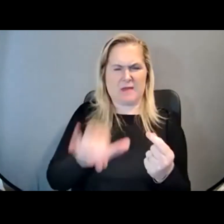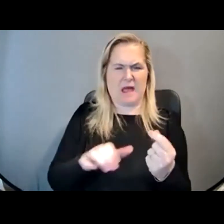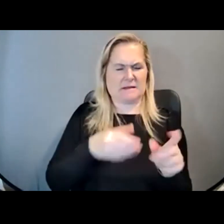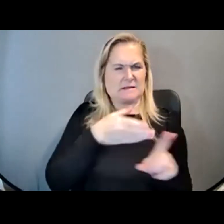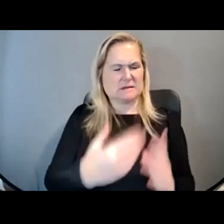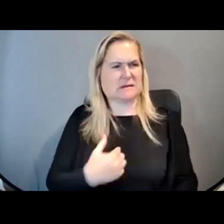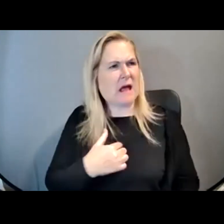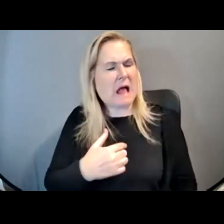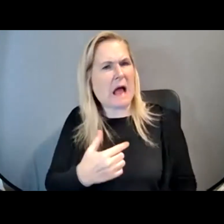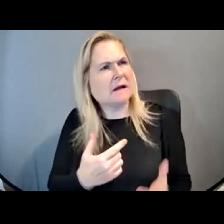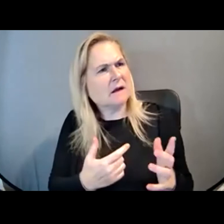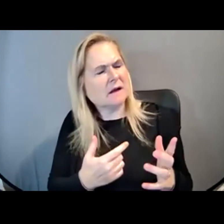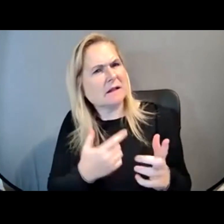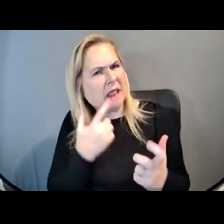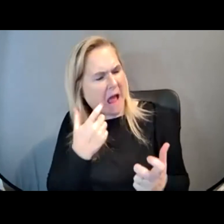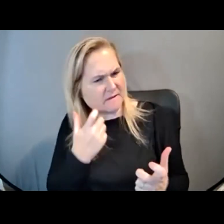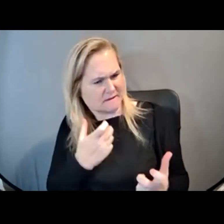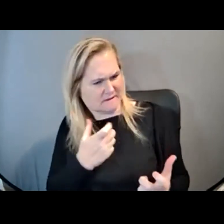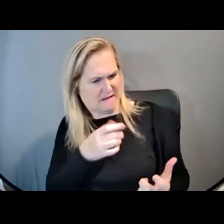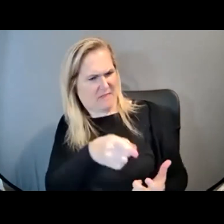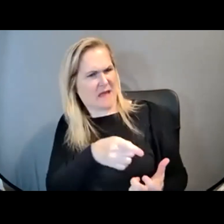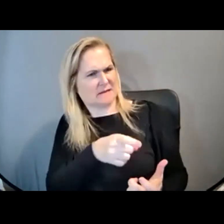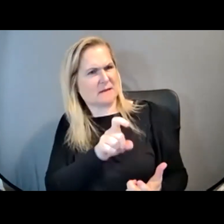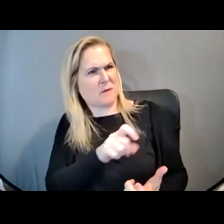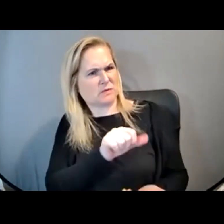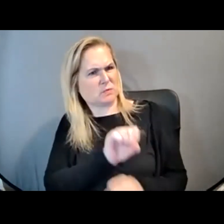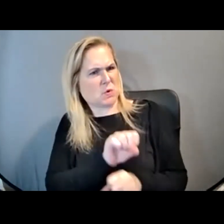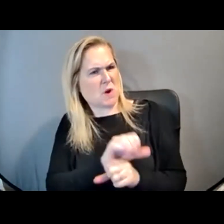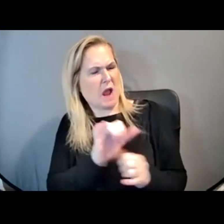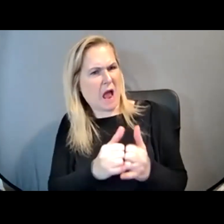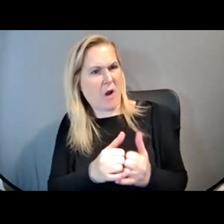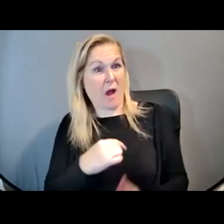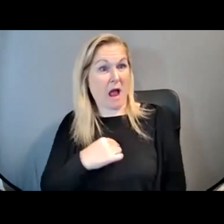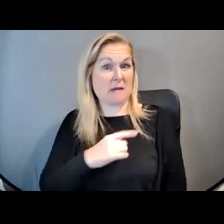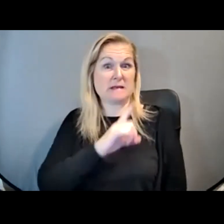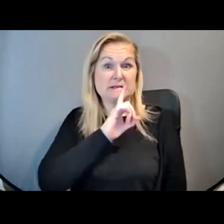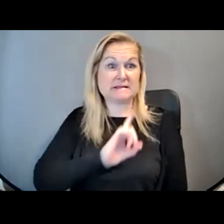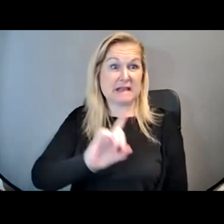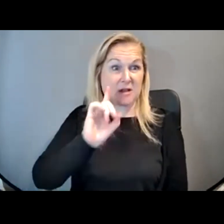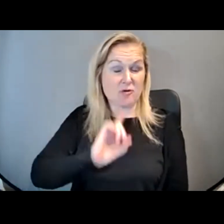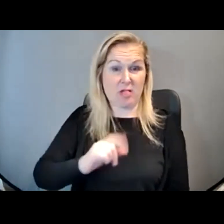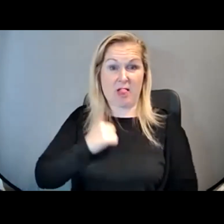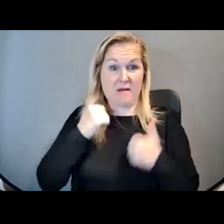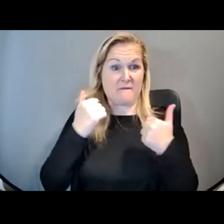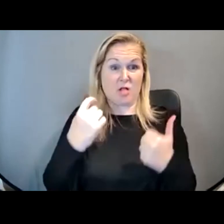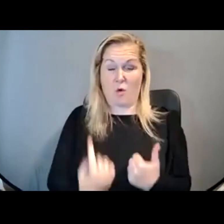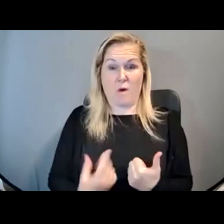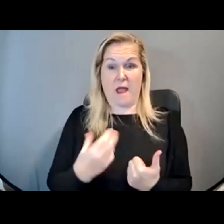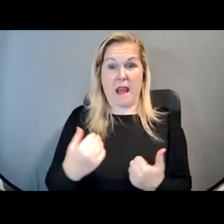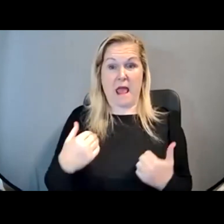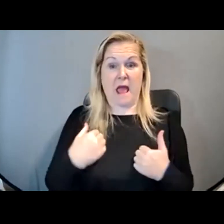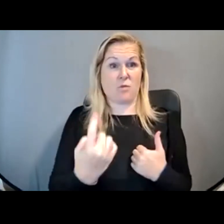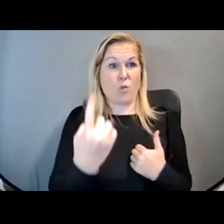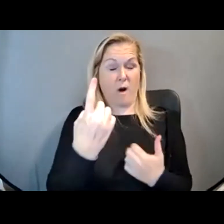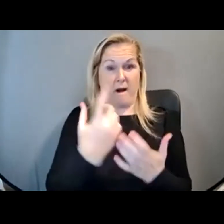said, OK, well, how is this supposed to work? I'm single. I live by myself. And I only have one